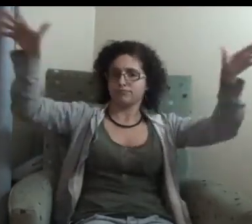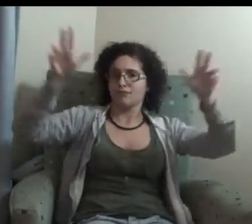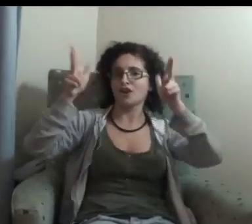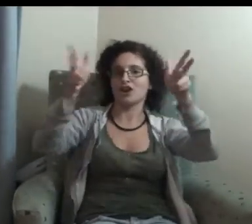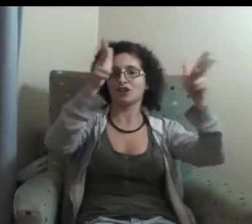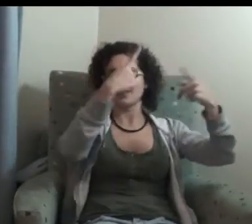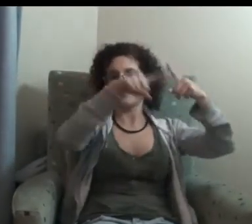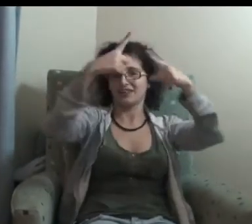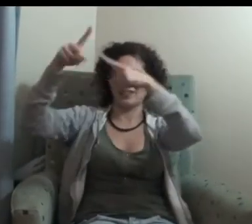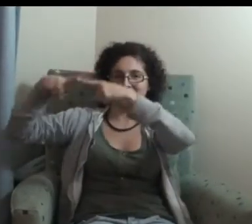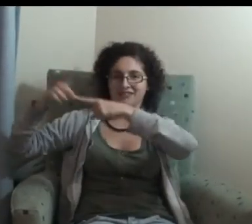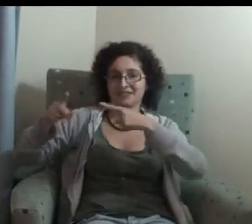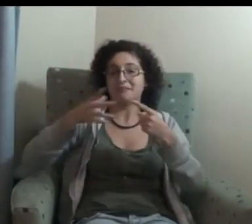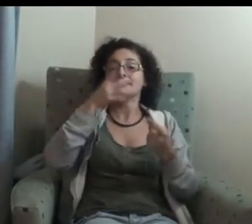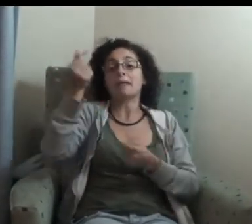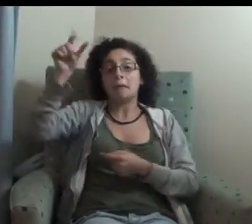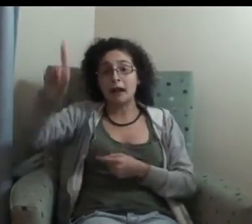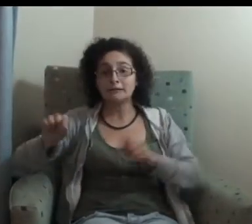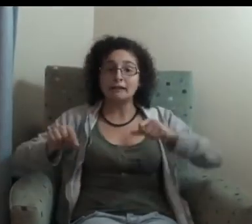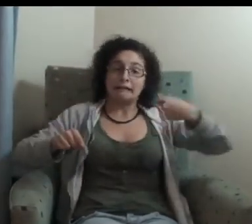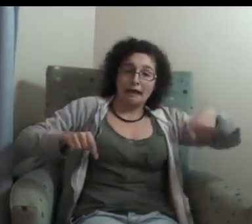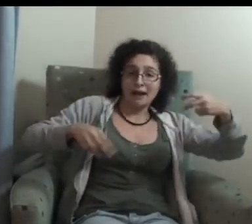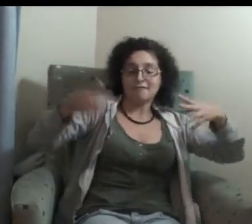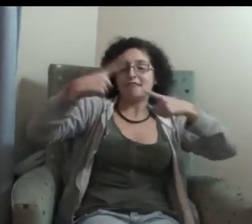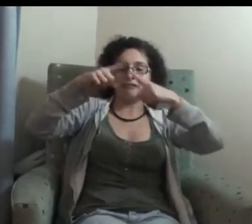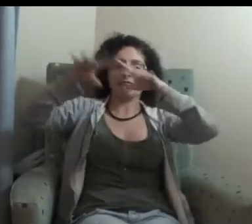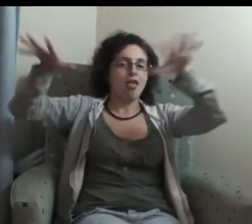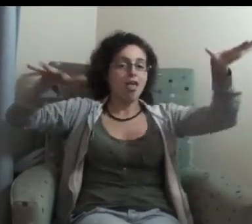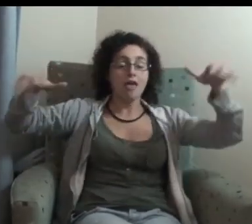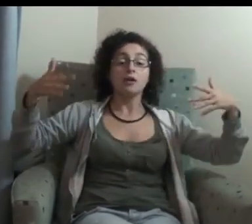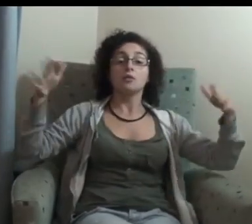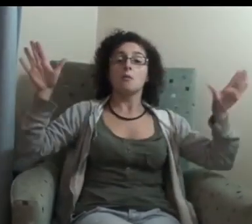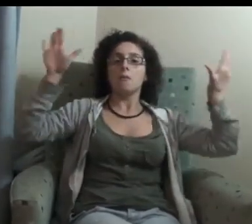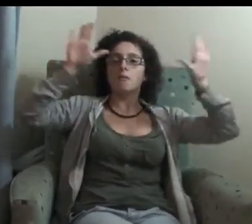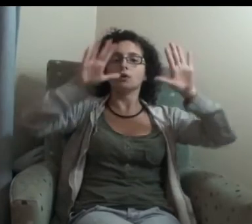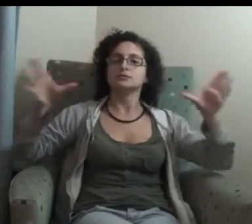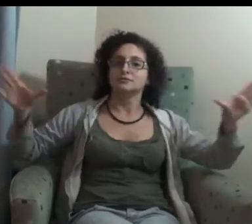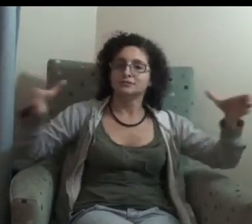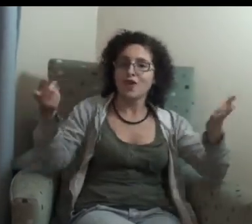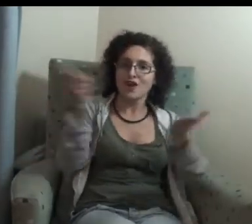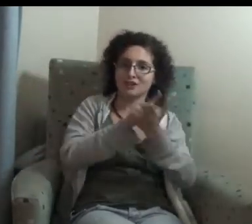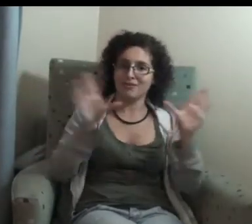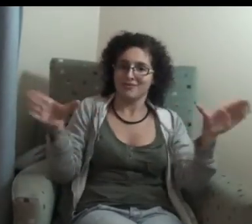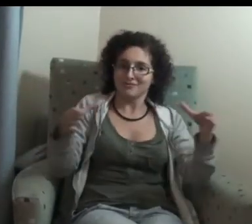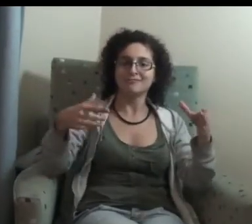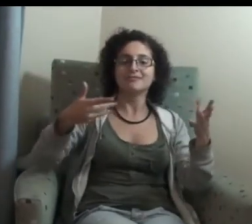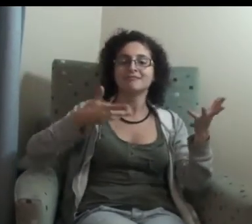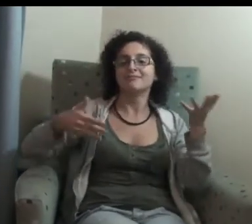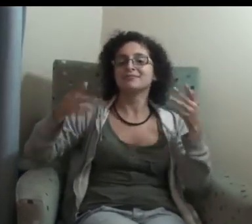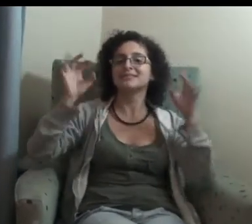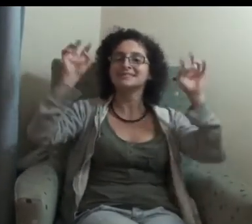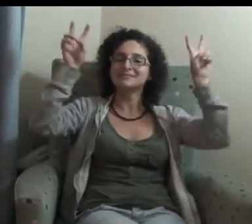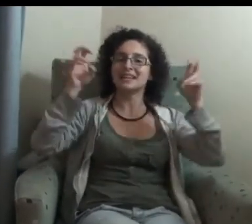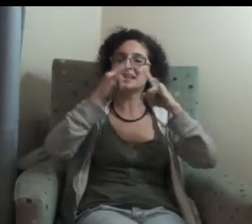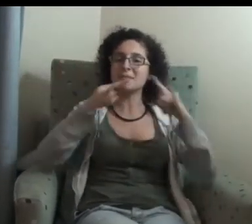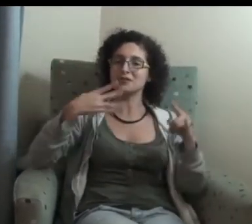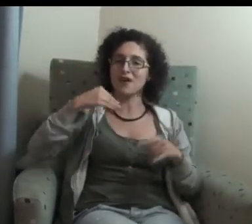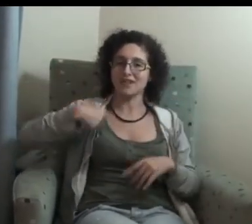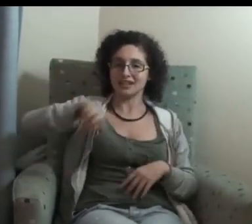Carl Hayden there. You know, some great names in that team. And, you know, you see, see, tell me that up there. Well, everything